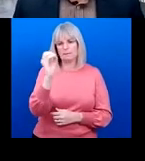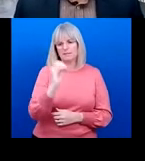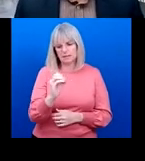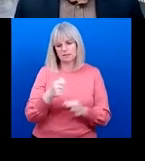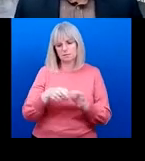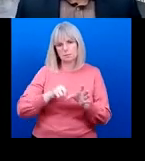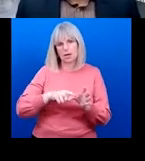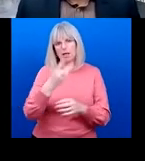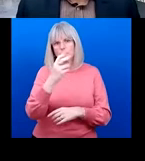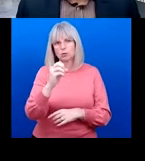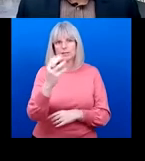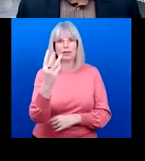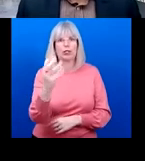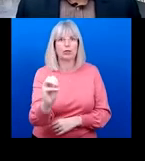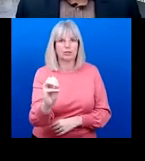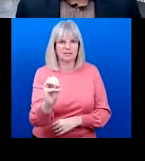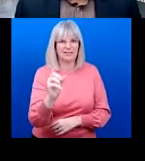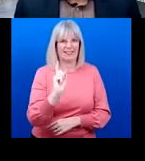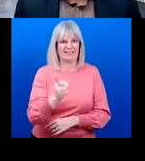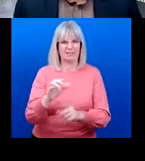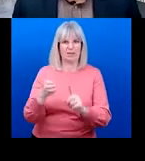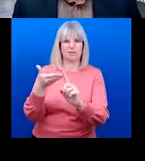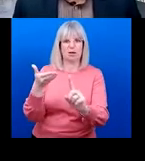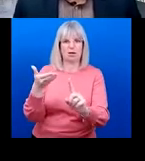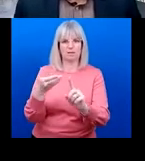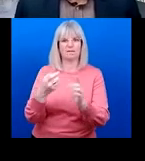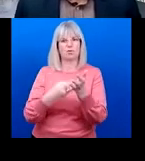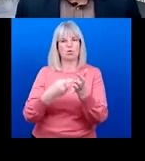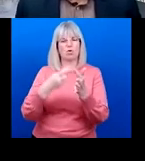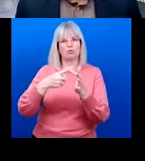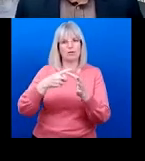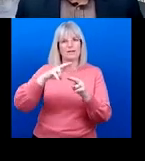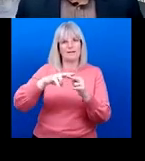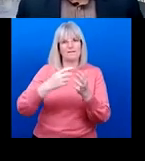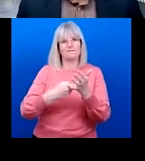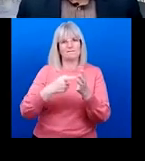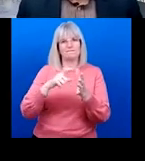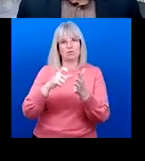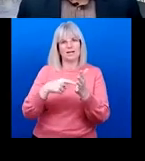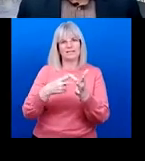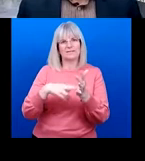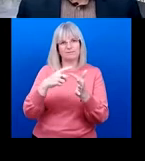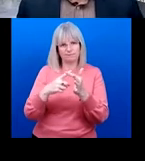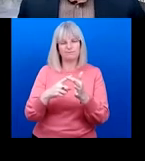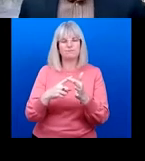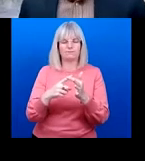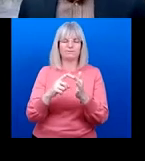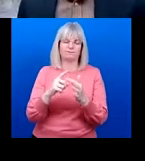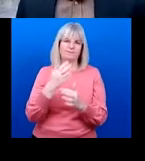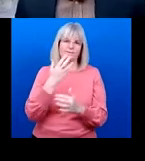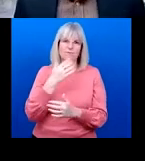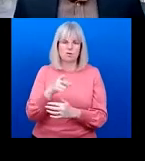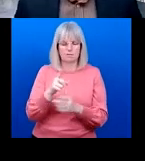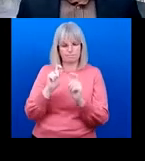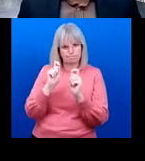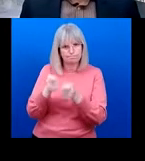the target. Alakos And it's important to mention here that both near and distance refractive error are considered within this indicator. Alakos It's